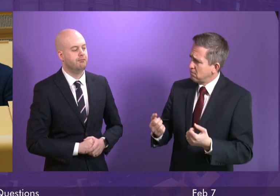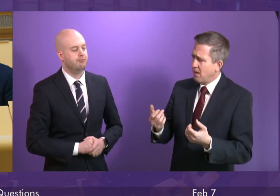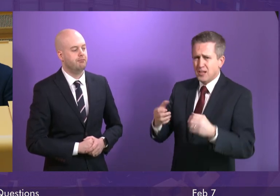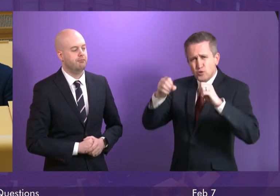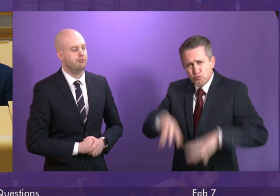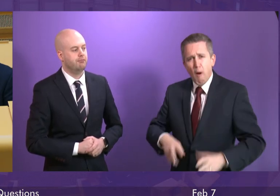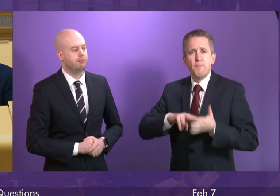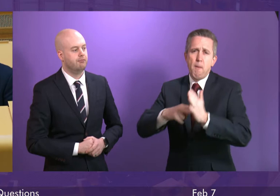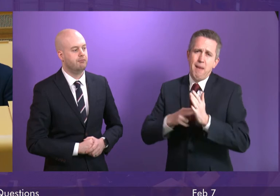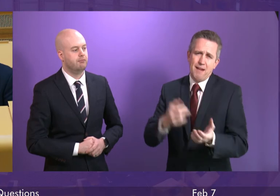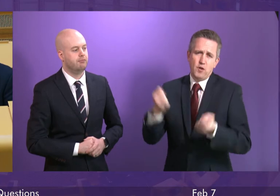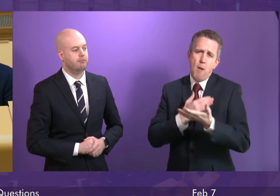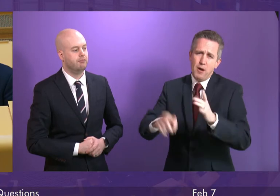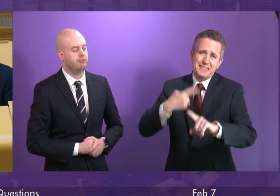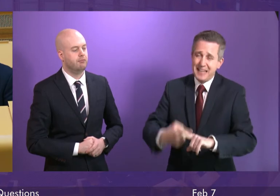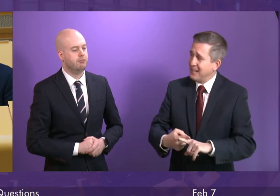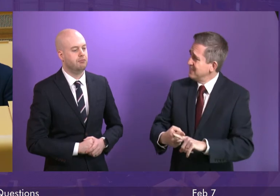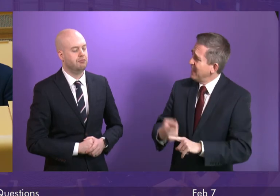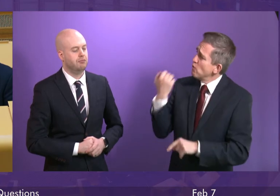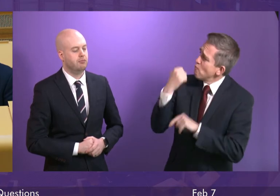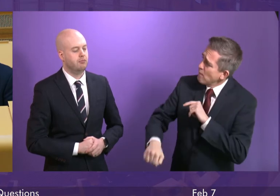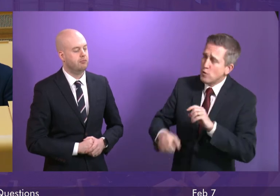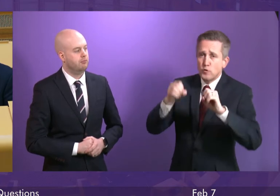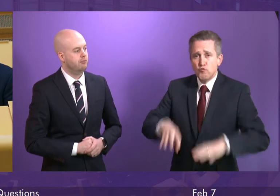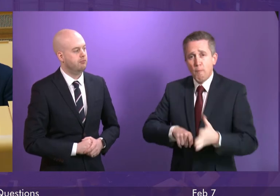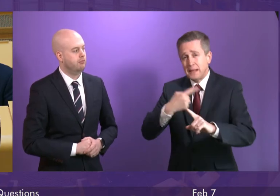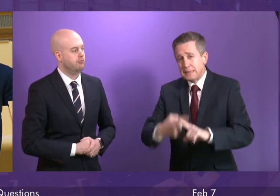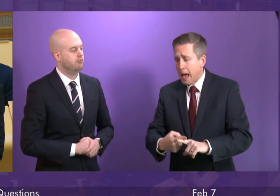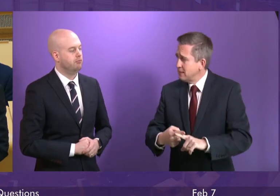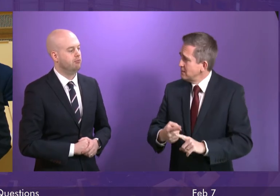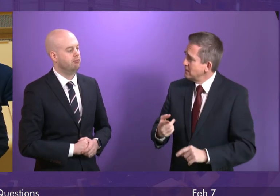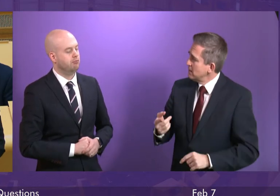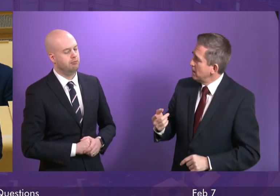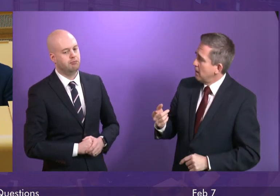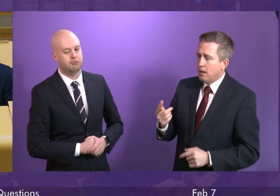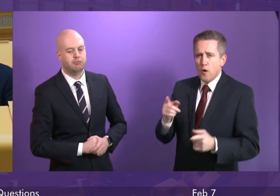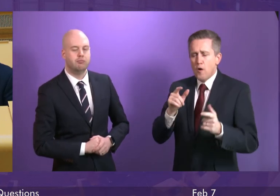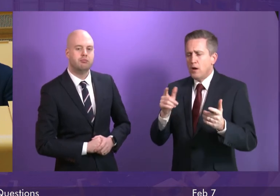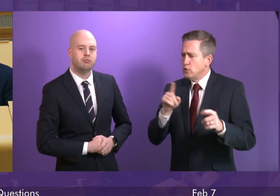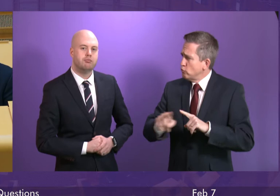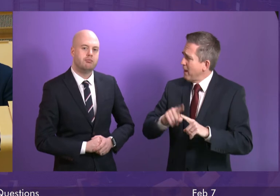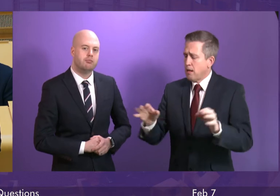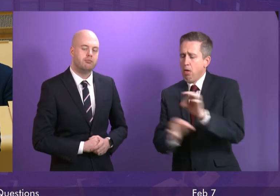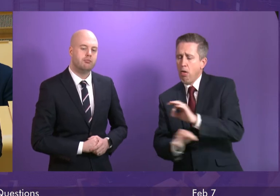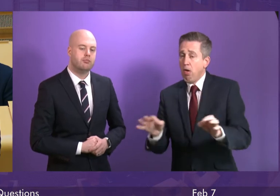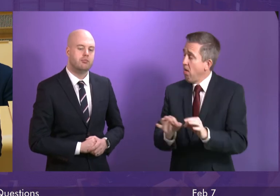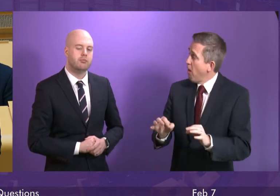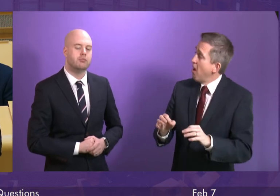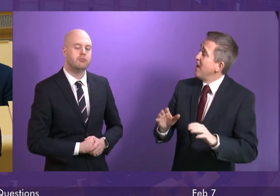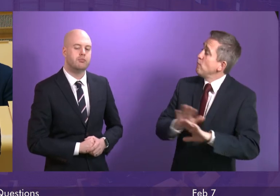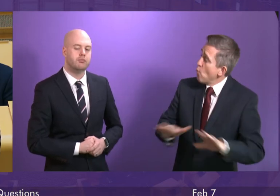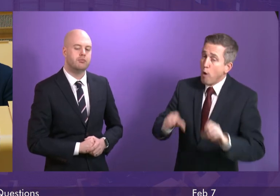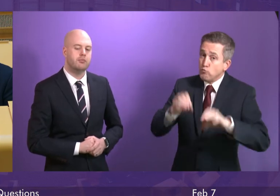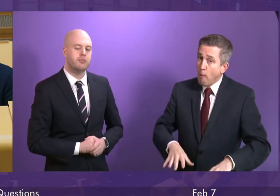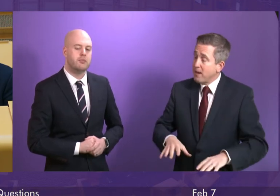unworkable plan. And if you don't, won't it be clear to everyone, despite trying to spin it today, that tens of thousands of Scottish